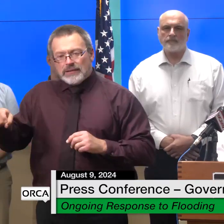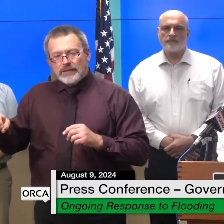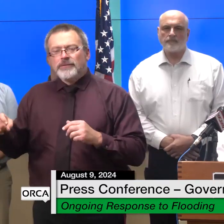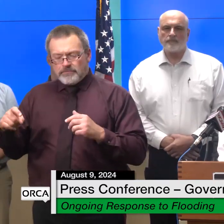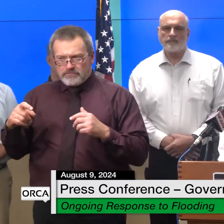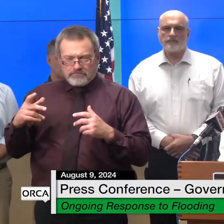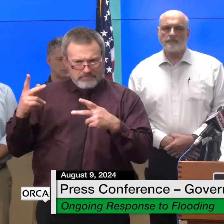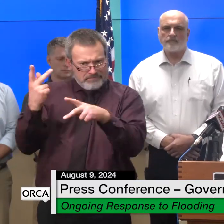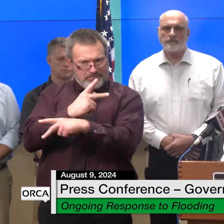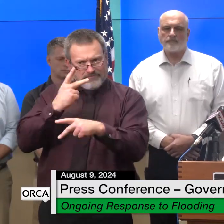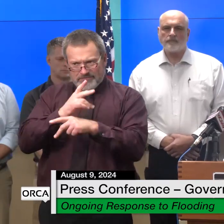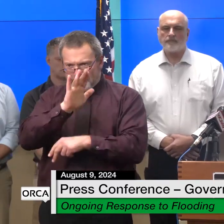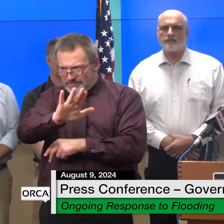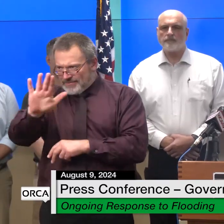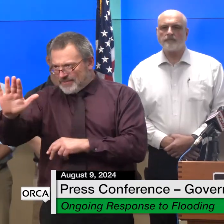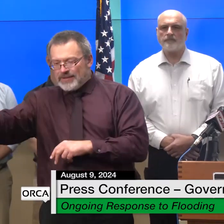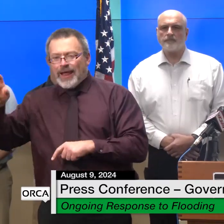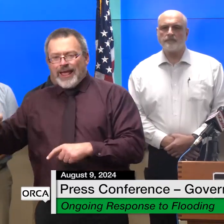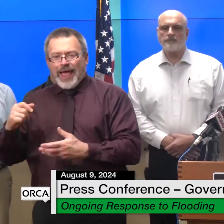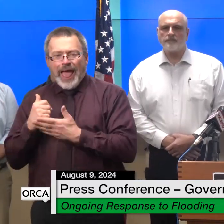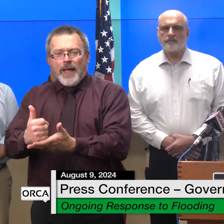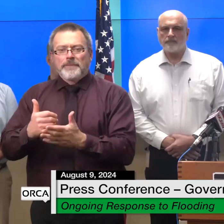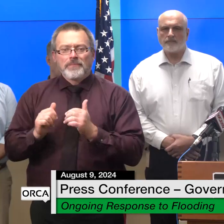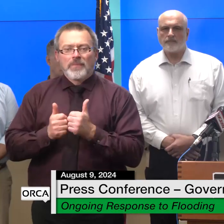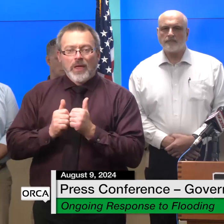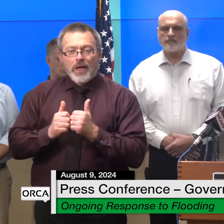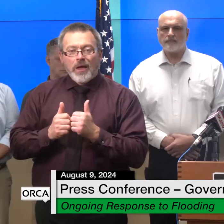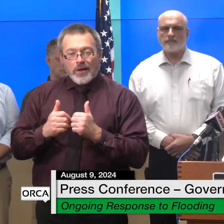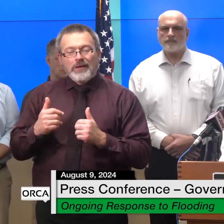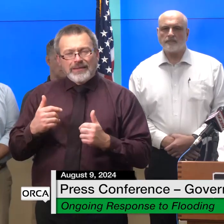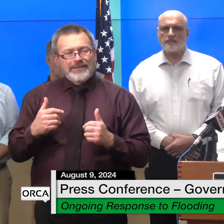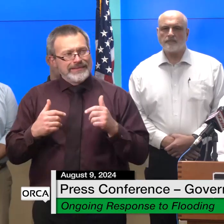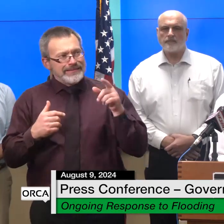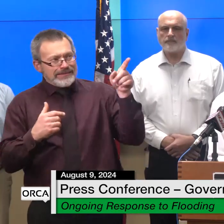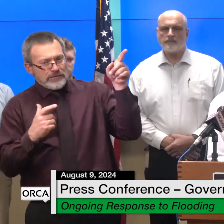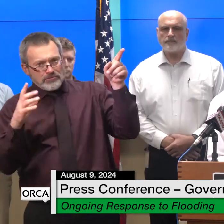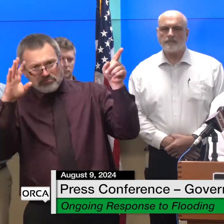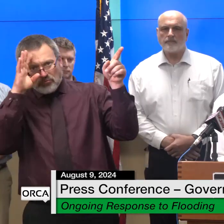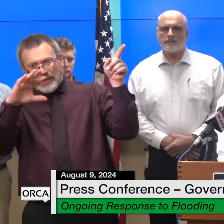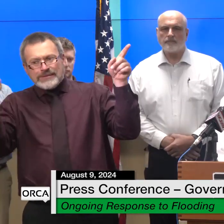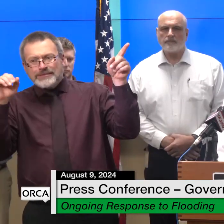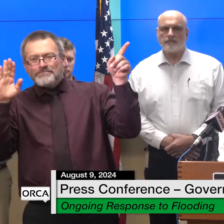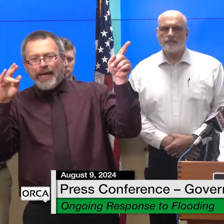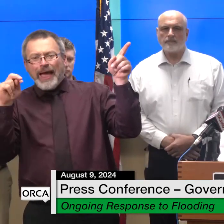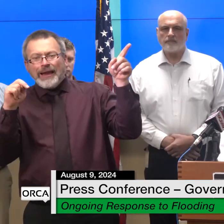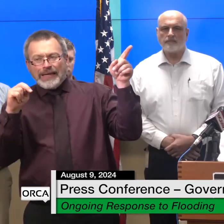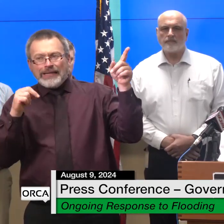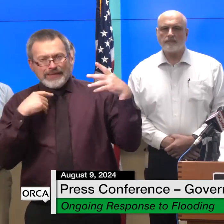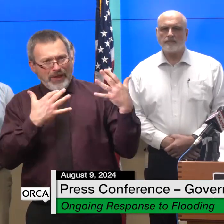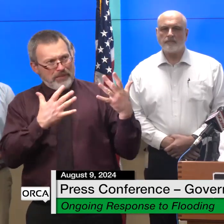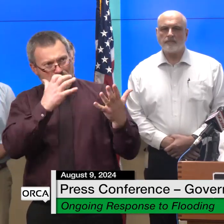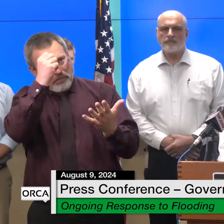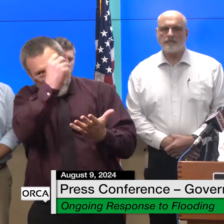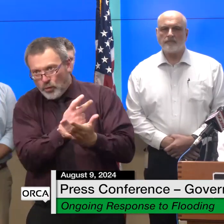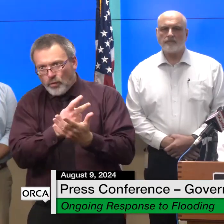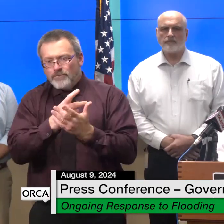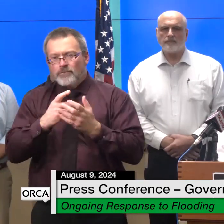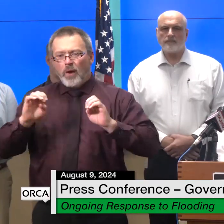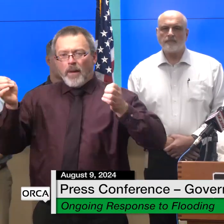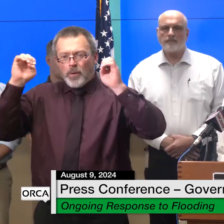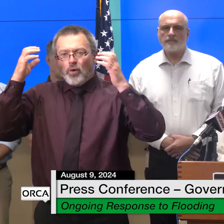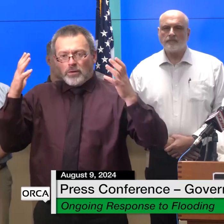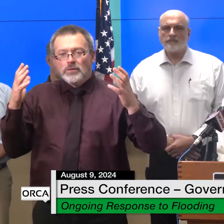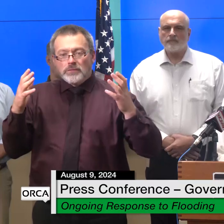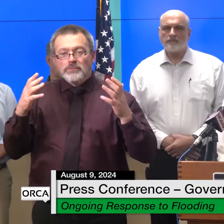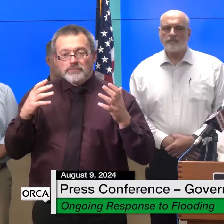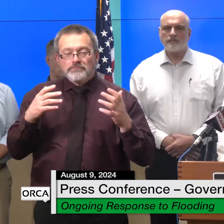on our major disaster declaration which if approved will bring federal assistance for individuals and municipalities